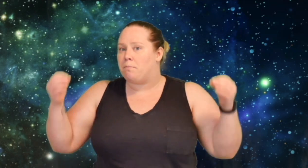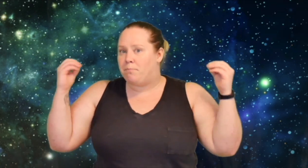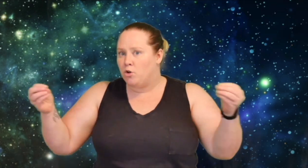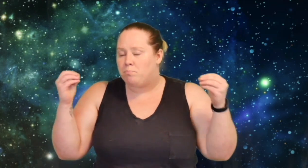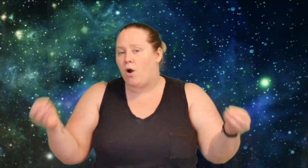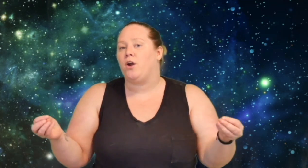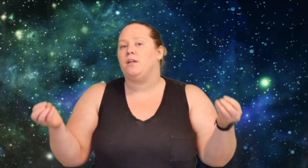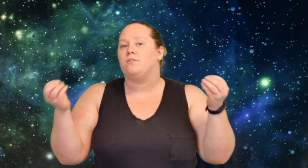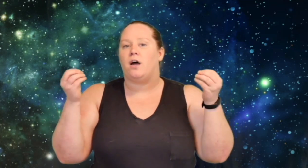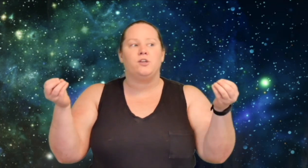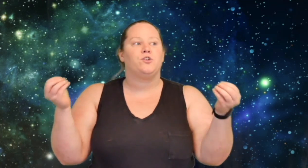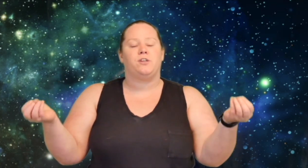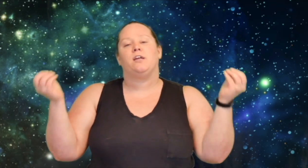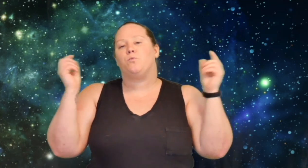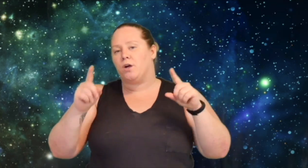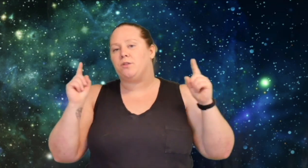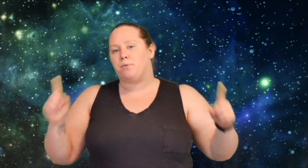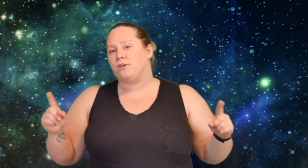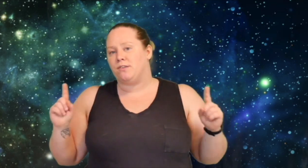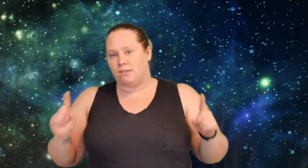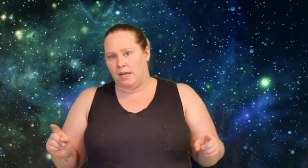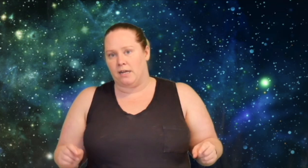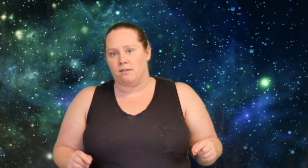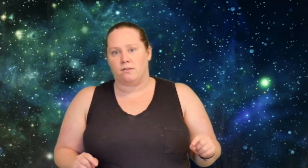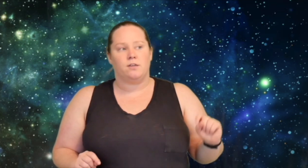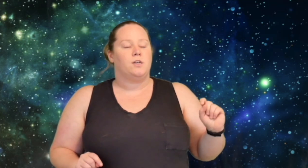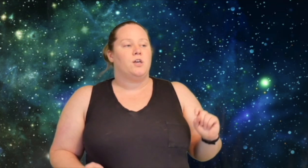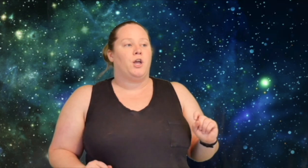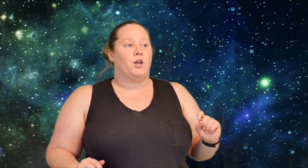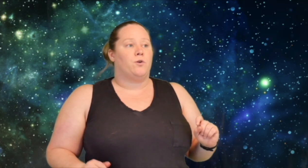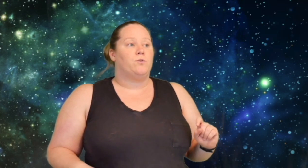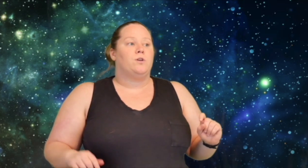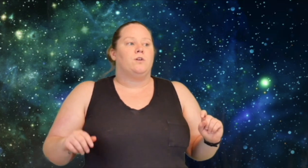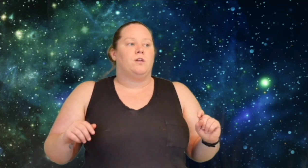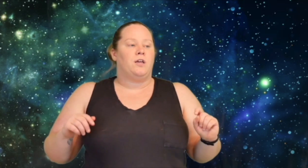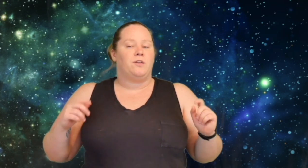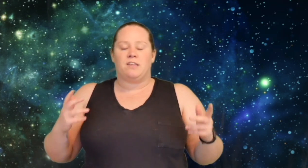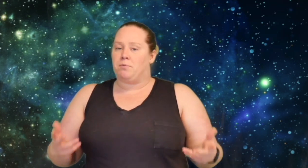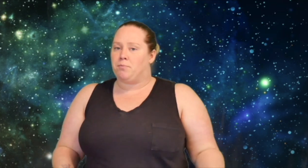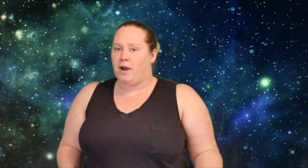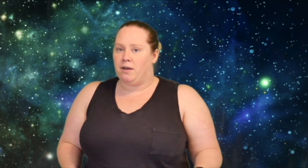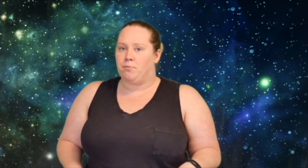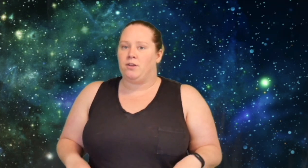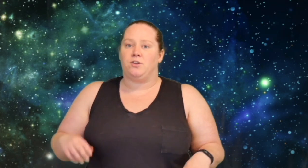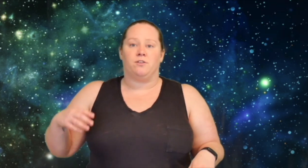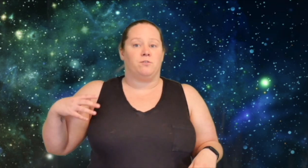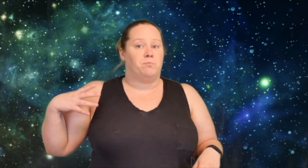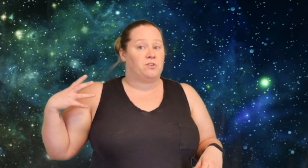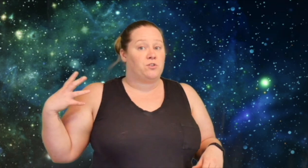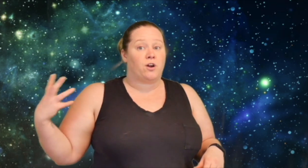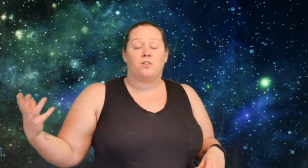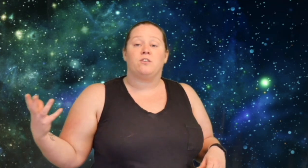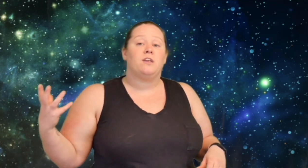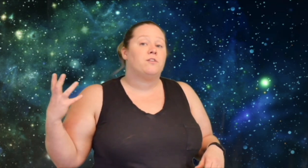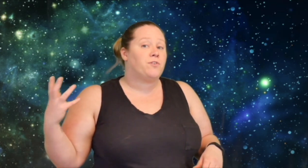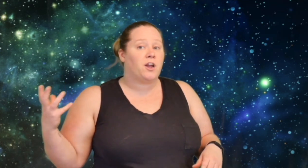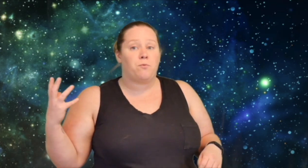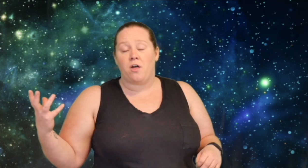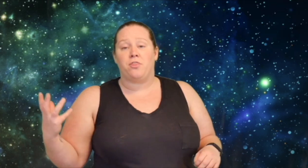both parties understand where the person stands. You know, in the example of Pride and Prejudice, Mr. Dorsey is very wealthy,